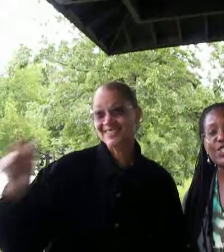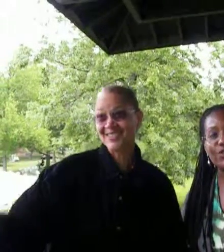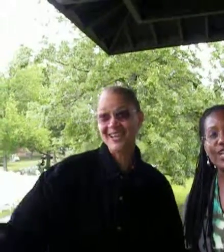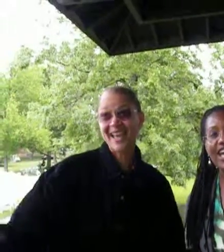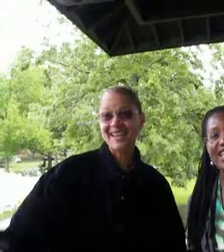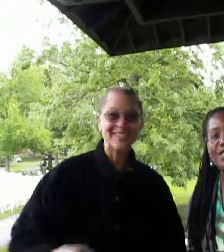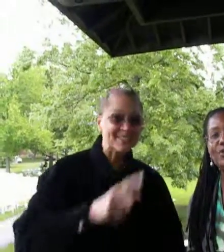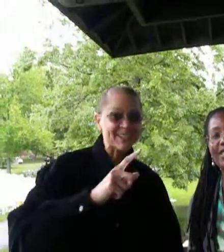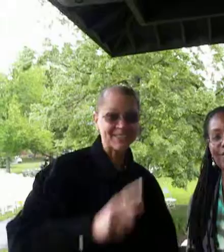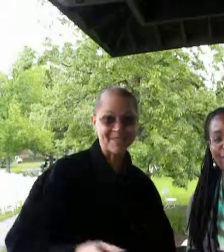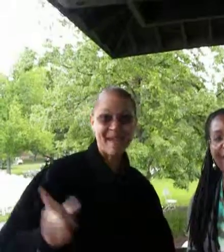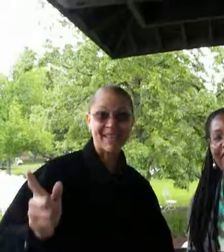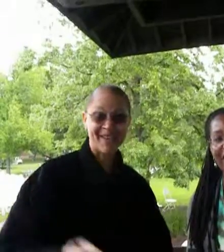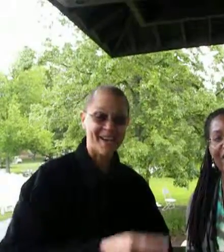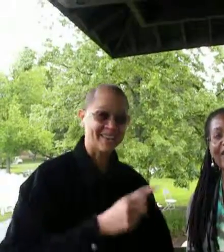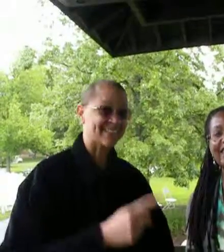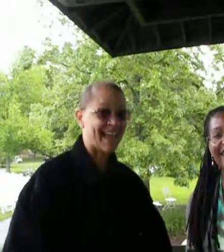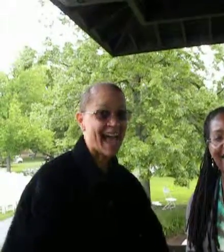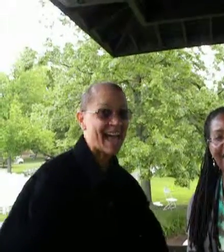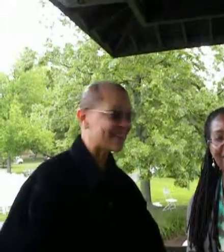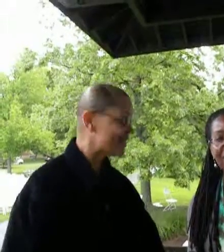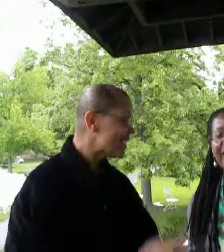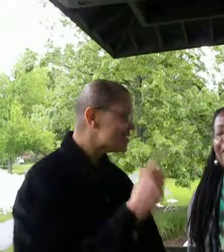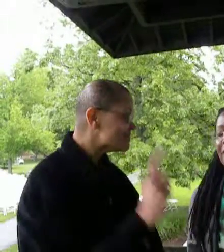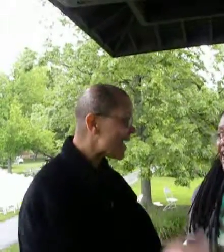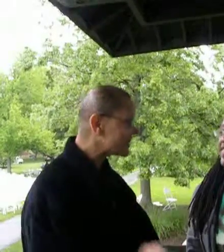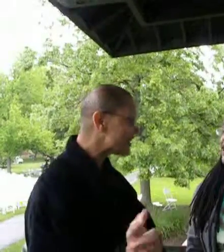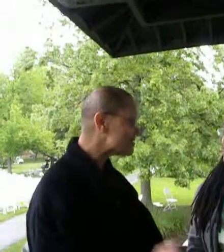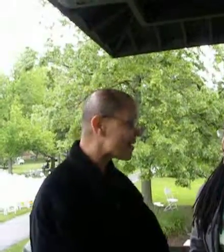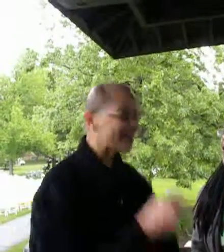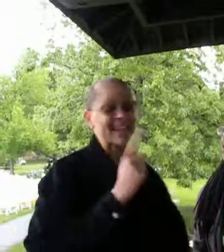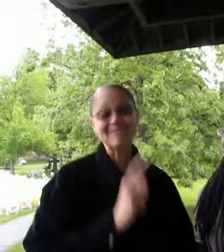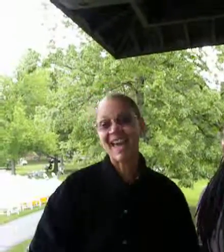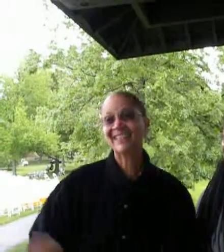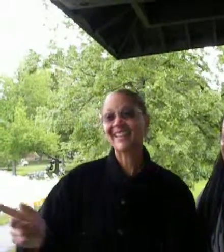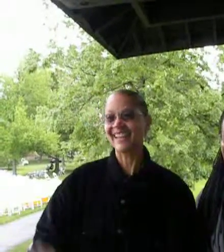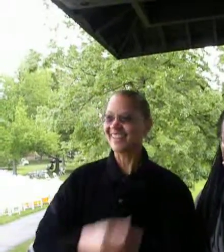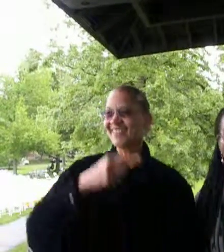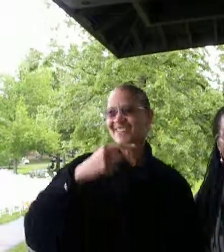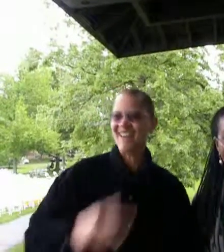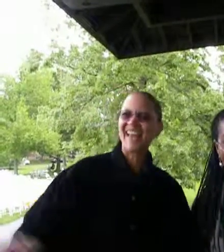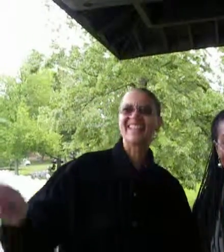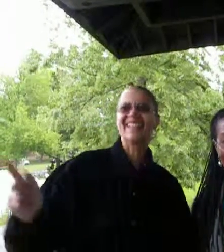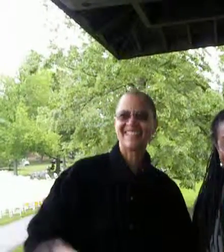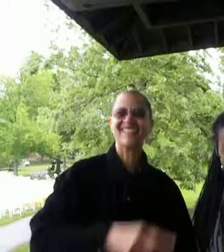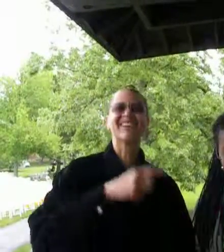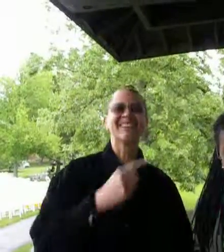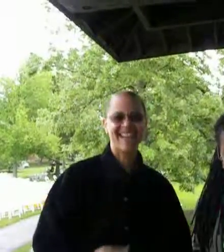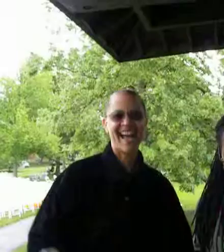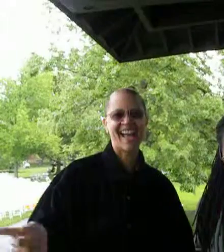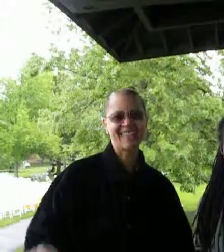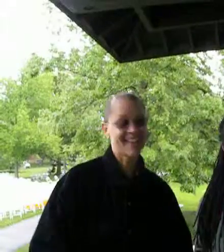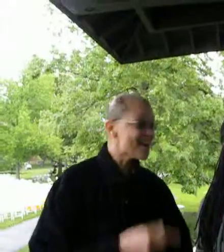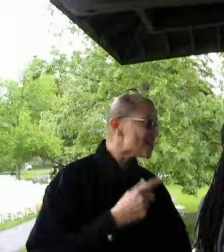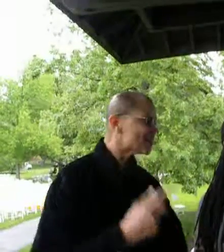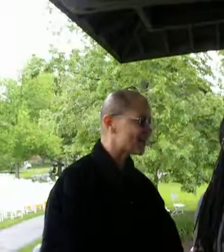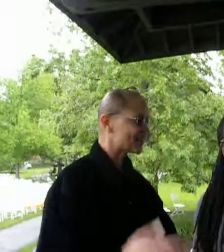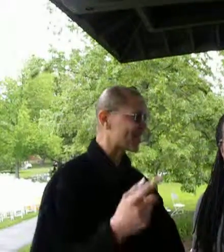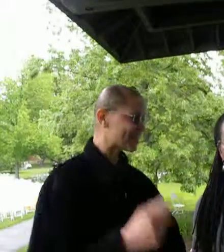students, we do Math all the time. Math in the morning, Math in the evening, Math in the summertime. We're